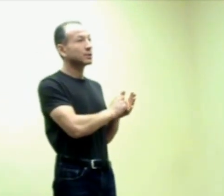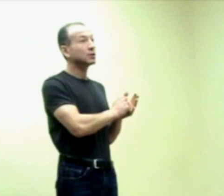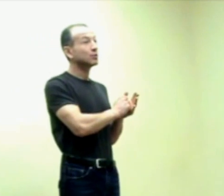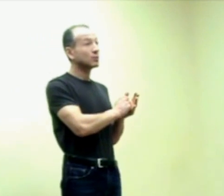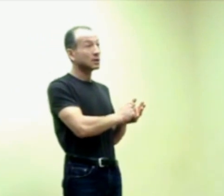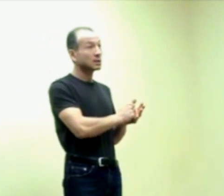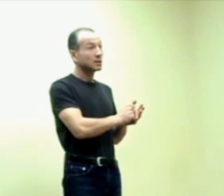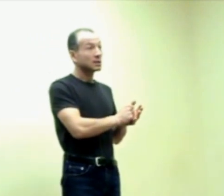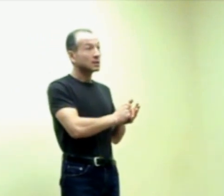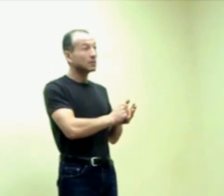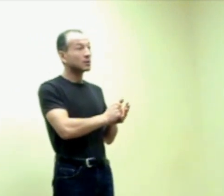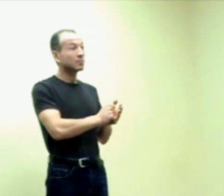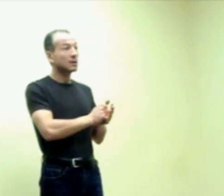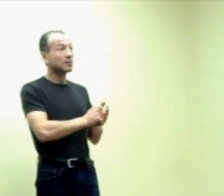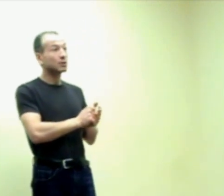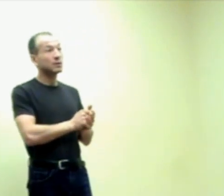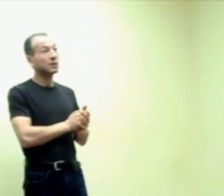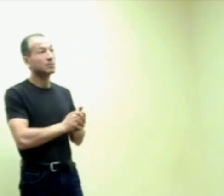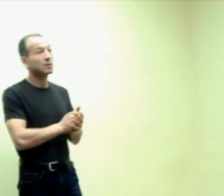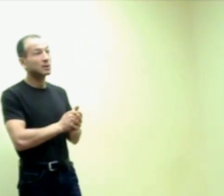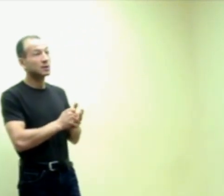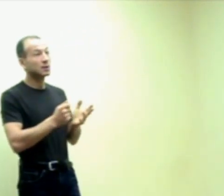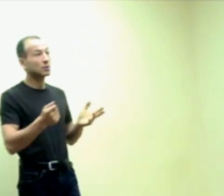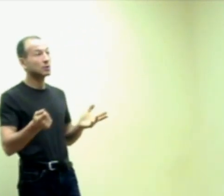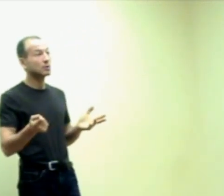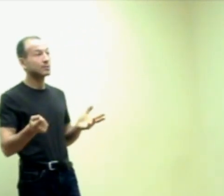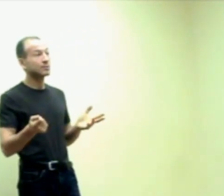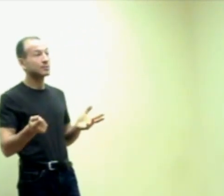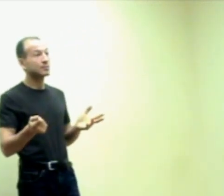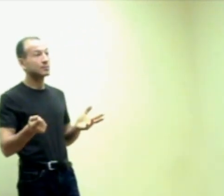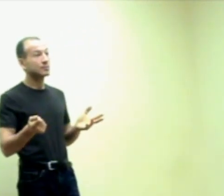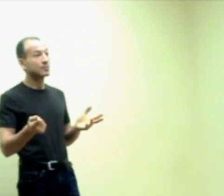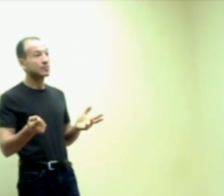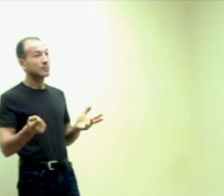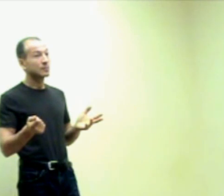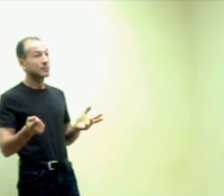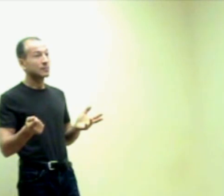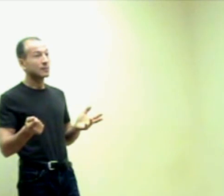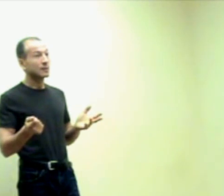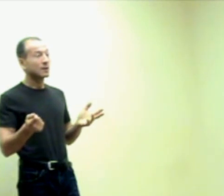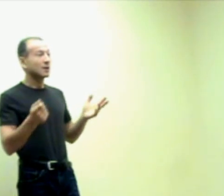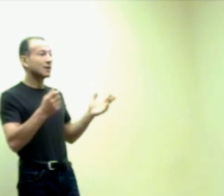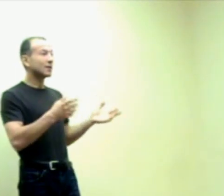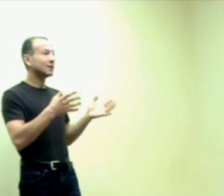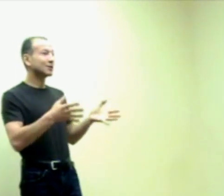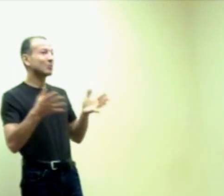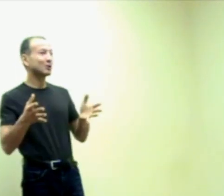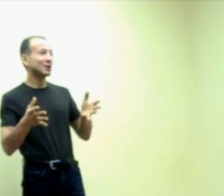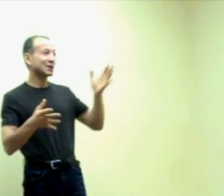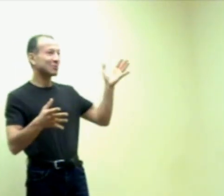as you want. He will not be able to eat it, because he doesn't want to. You don't He health is in motion that's how